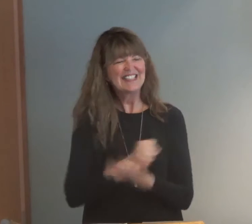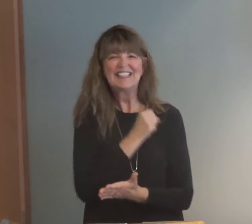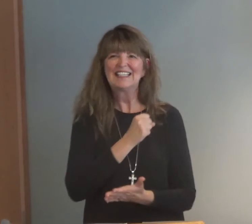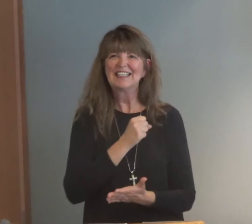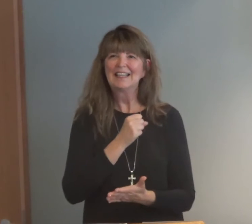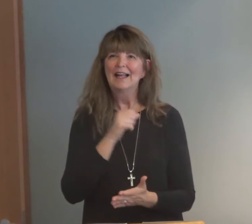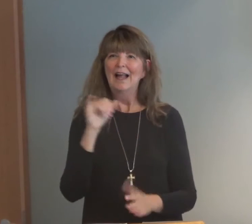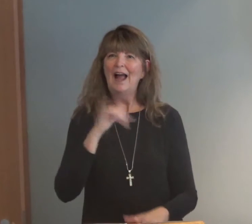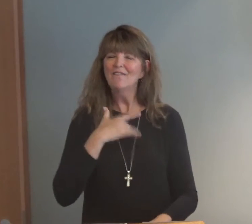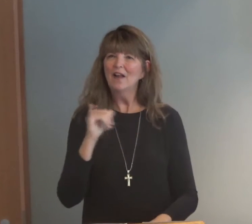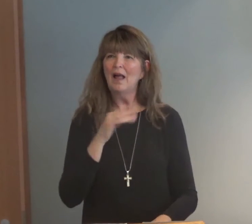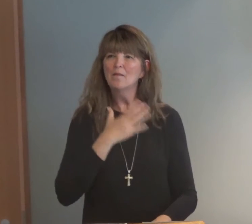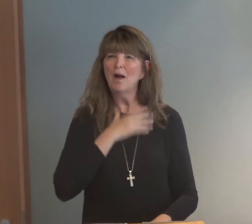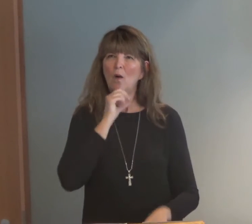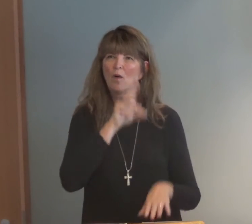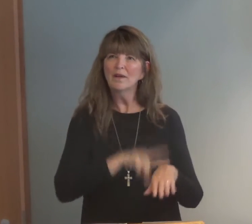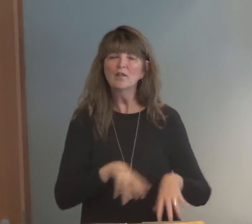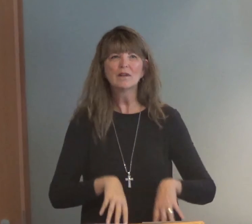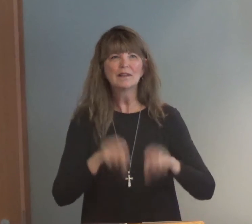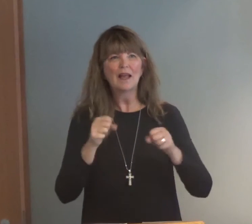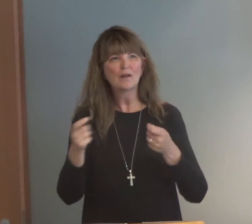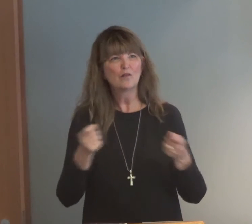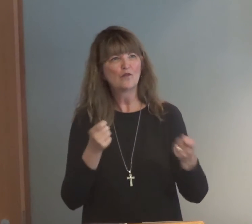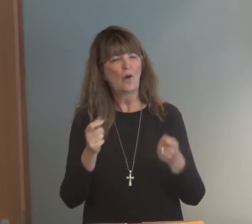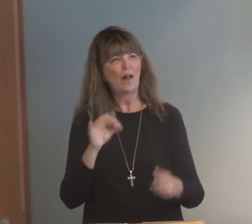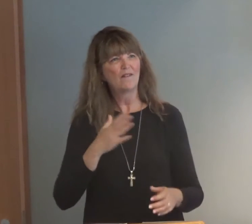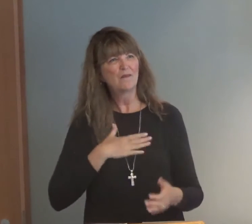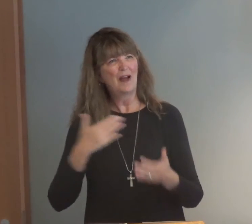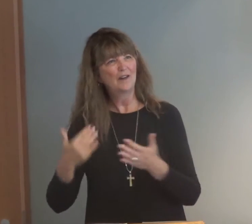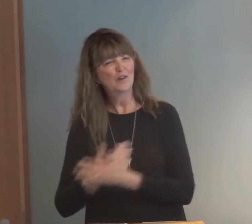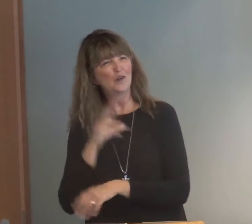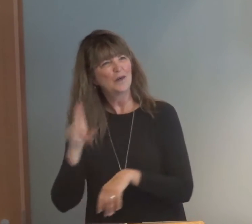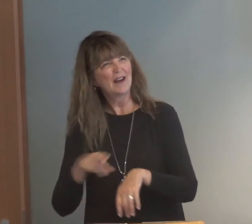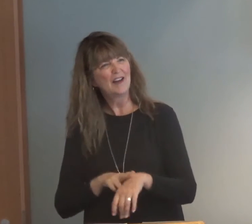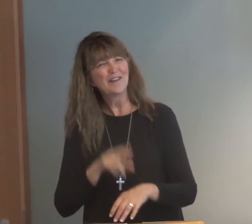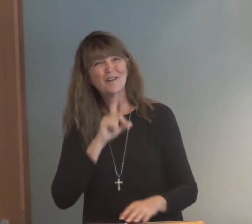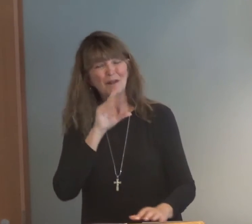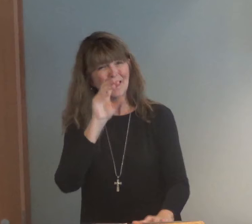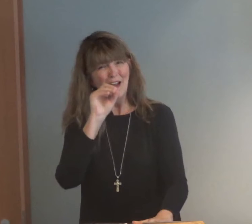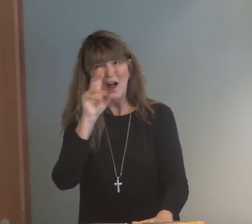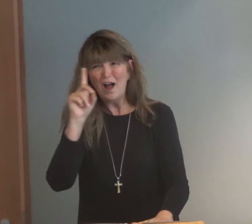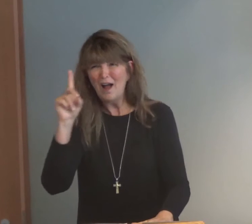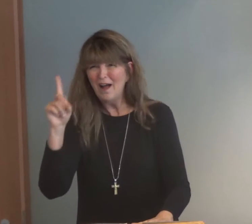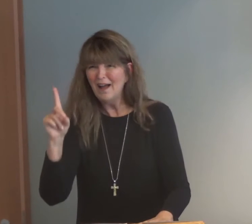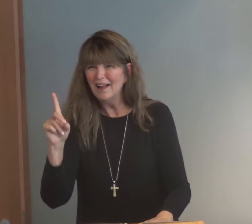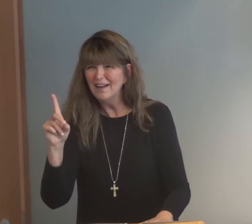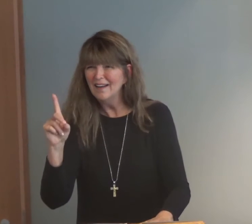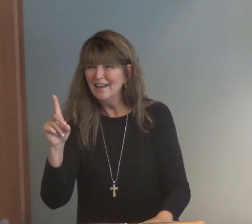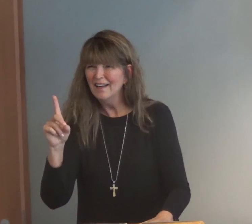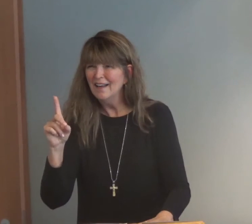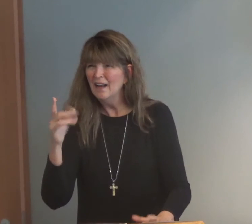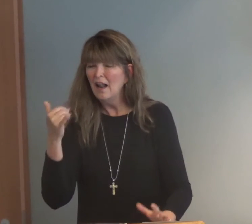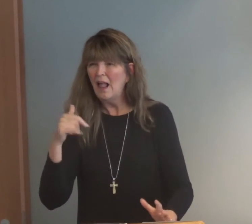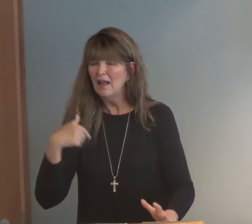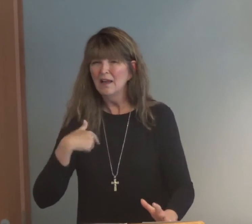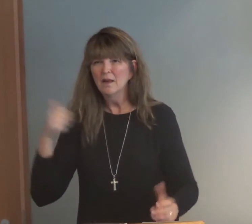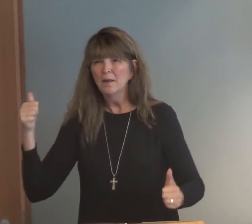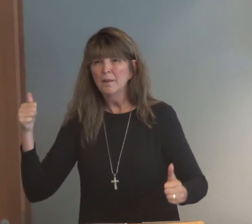do my thing, so to speak. I feel like sometimes my old nature supersedes my new